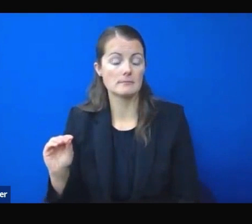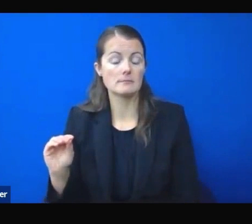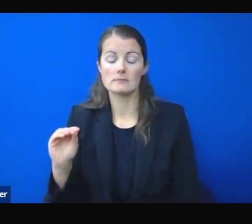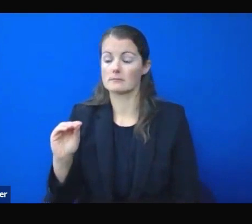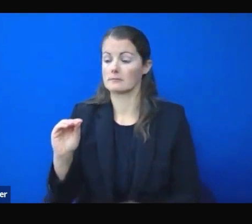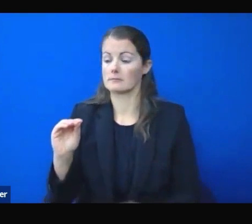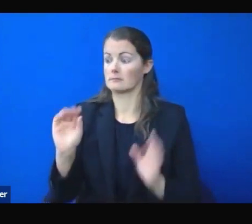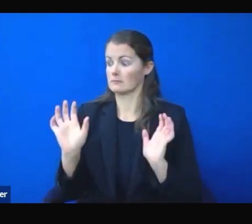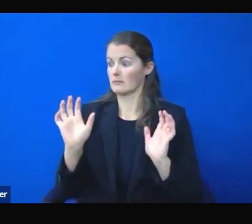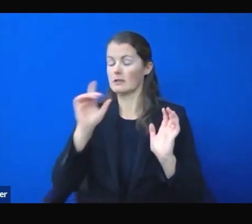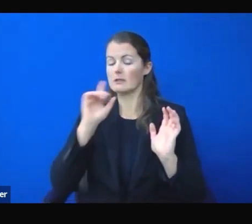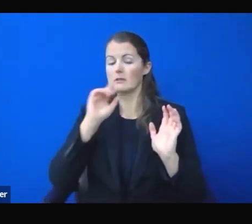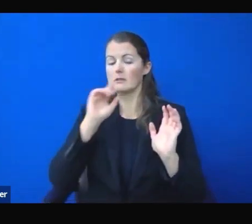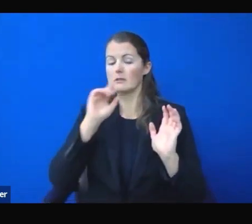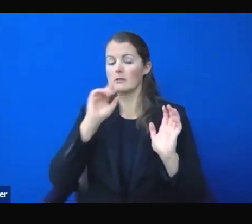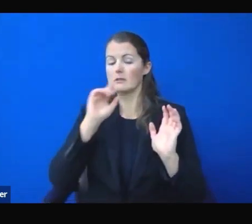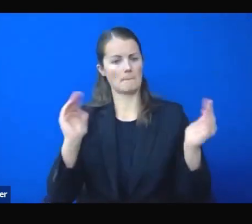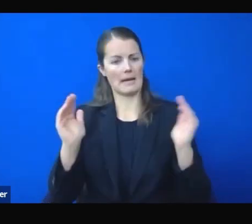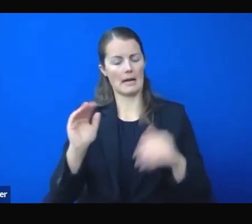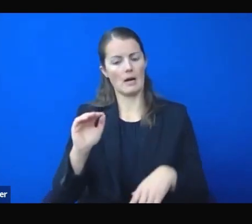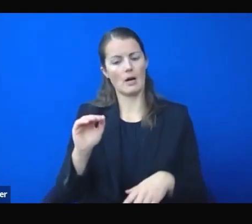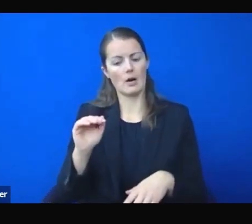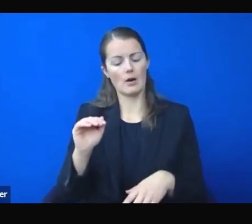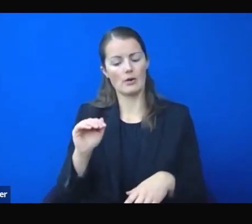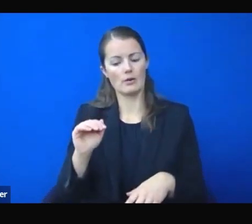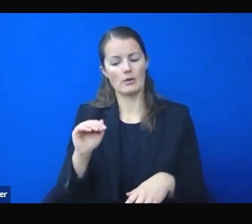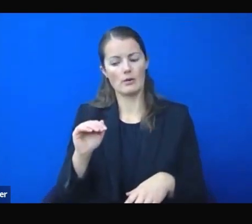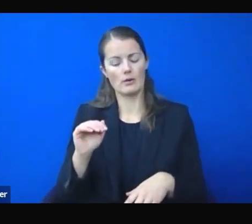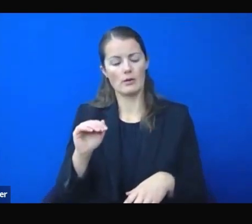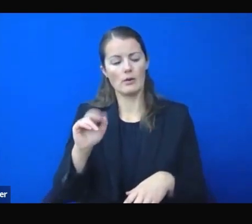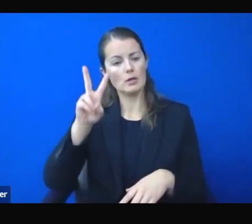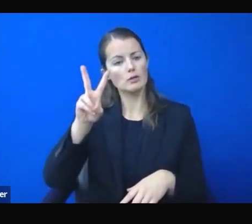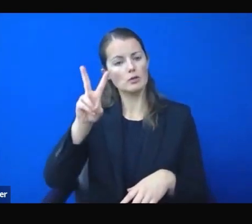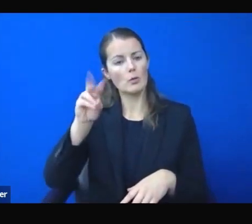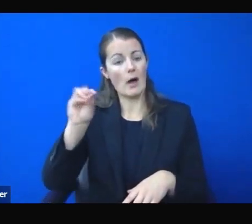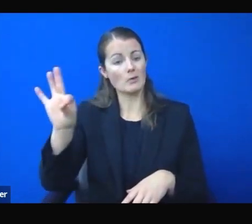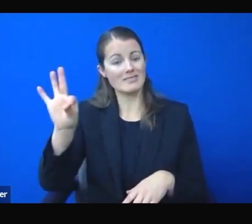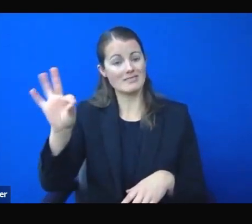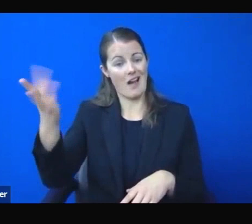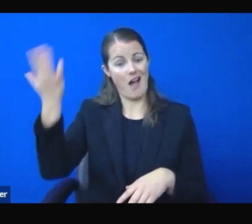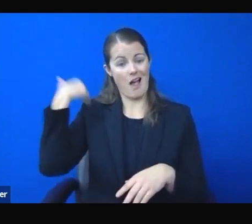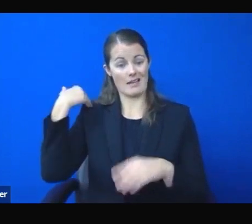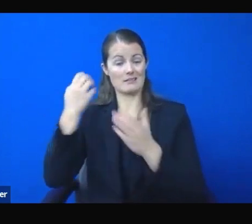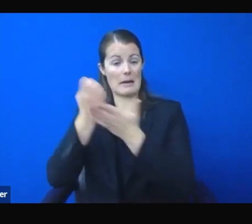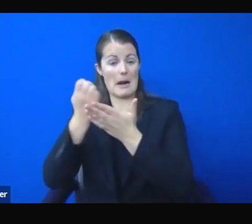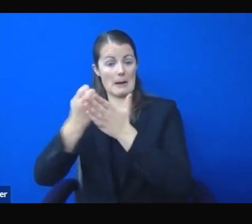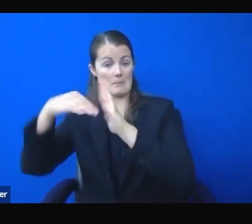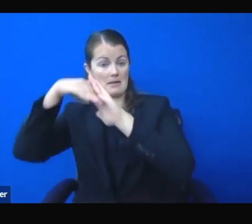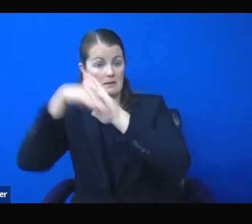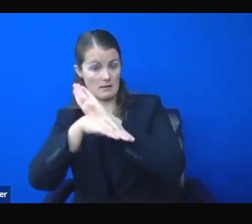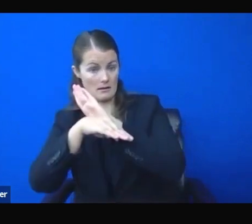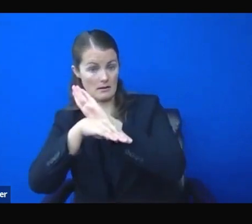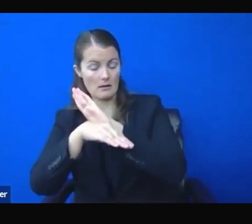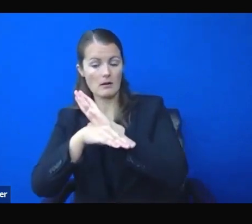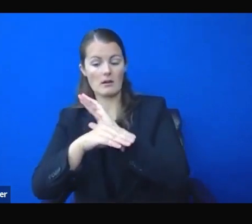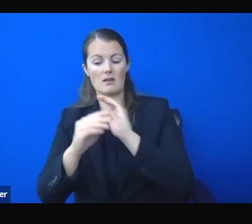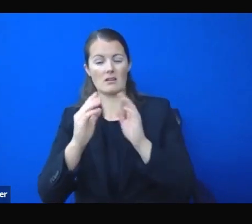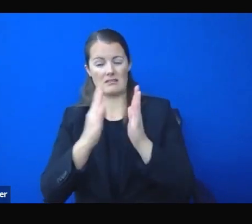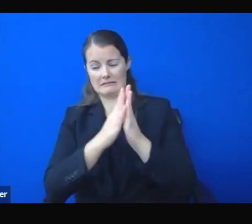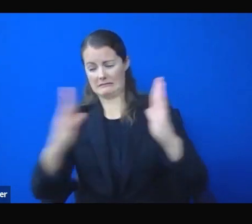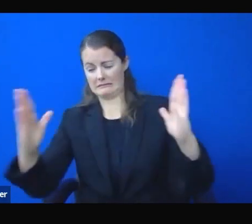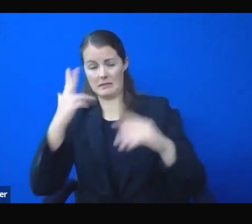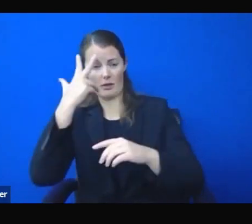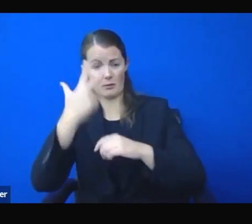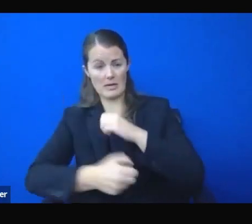Recession, Nevada lost approximately 180,000 jobs over nearly three years. Unemployment benefits are